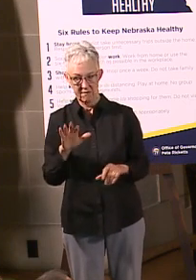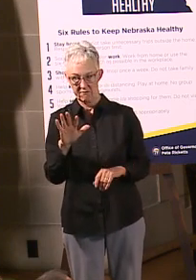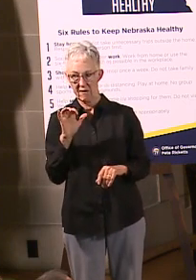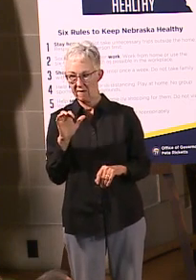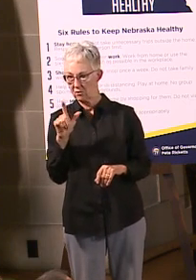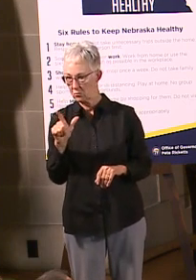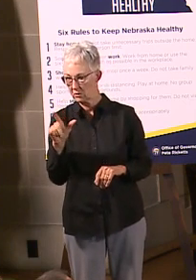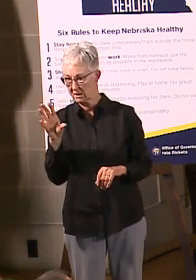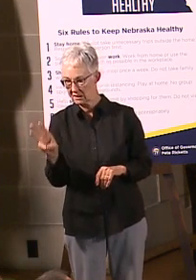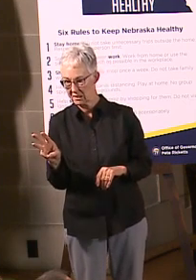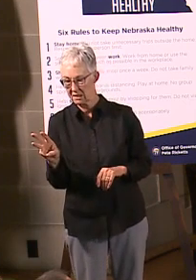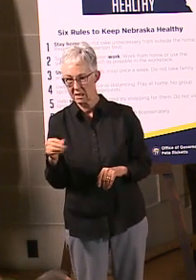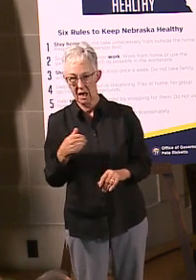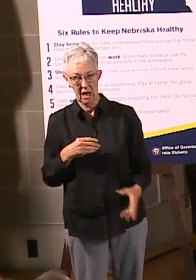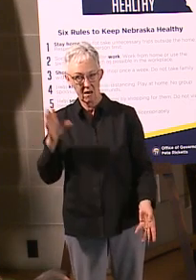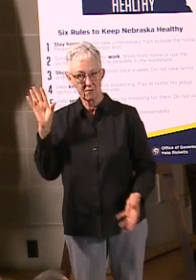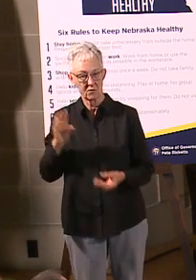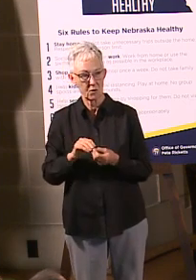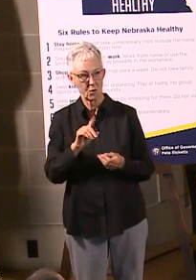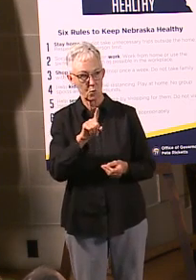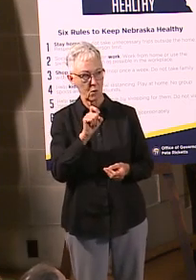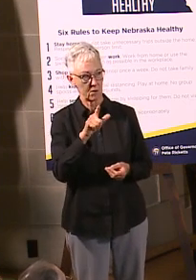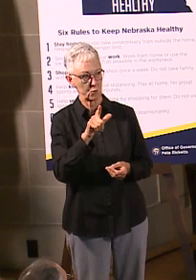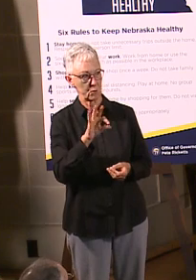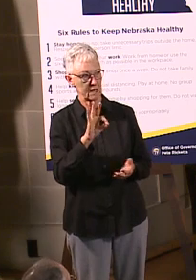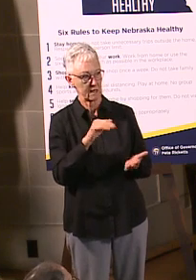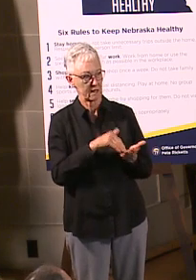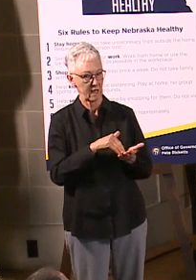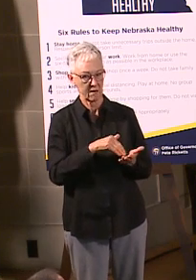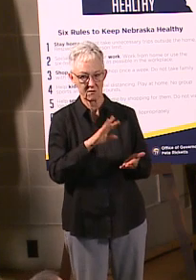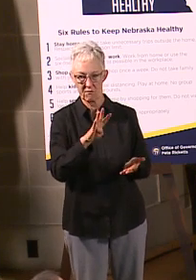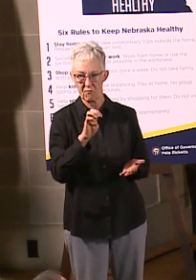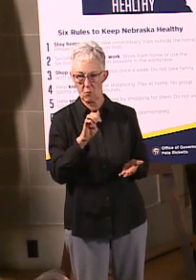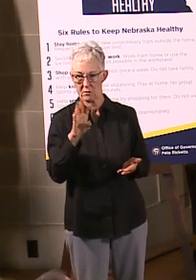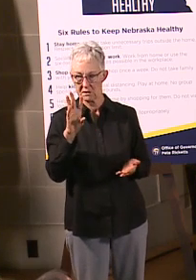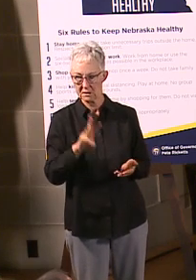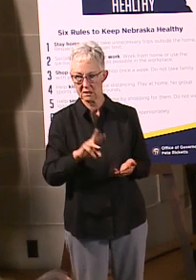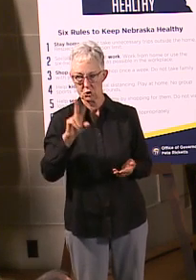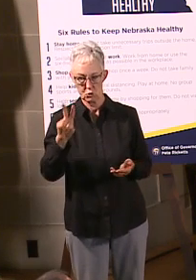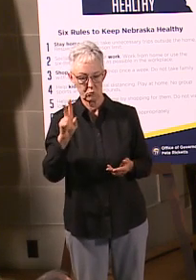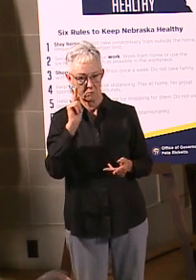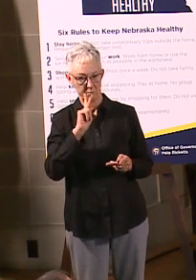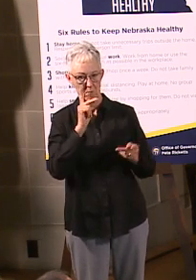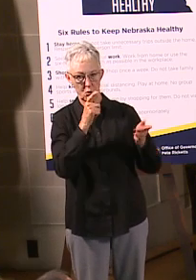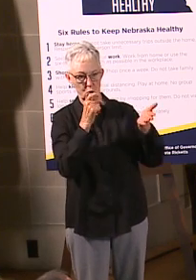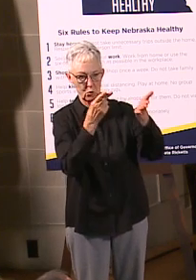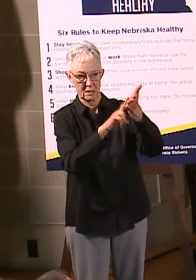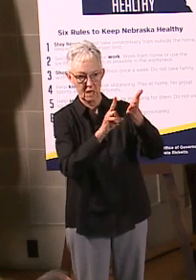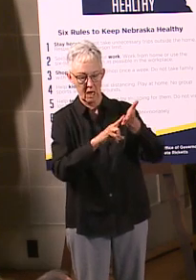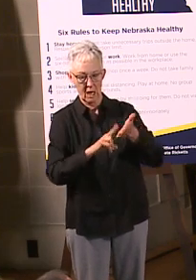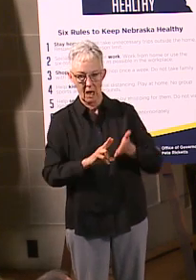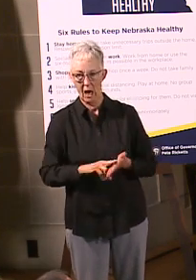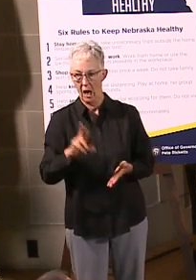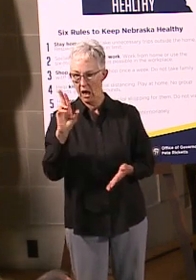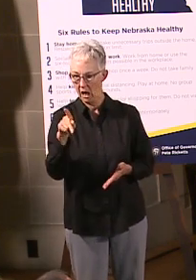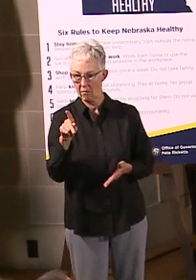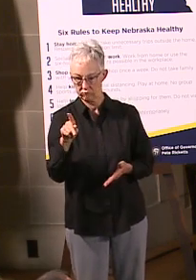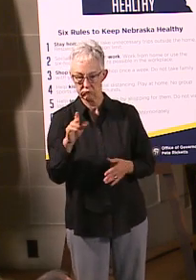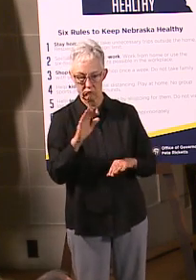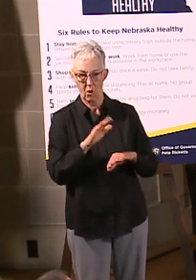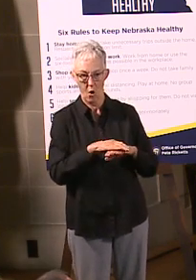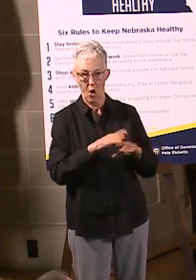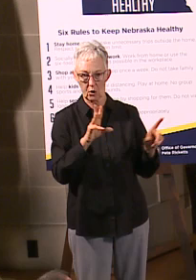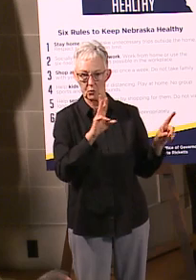129,462 people that have signed up for, or individuals that have signed up and done over